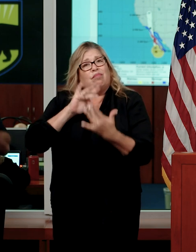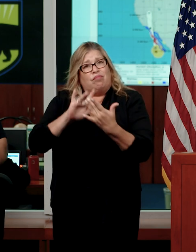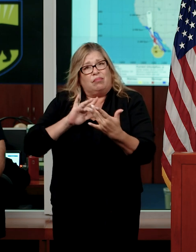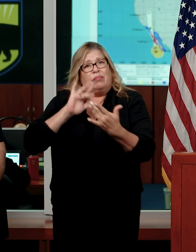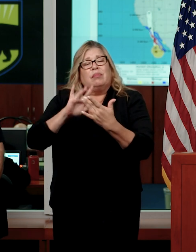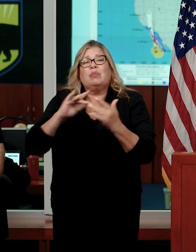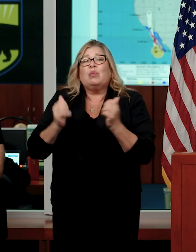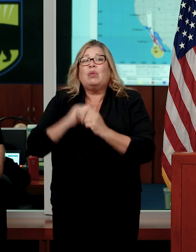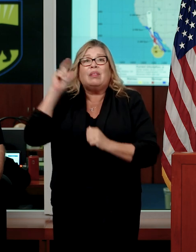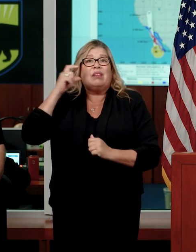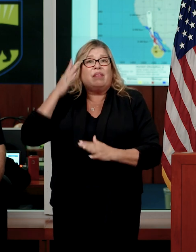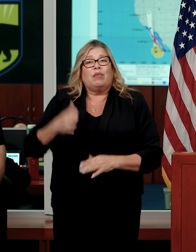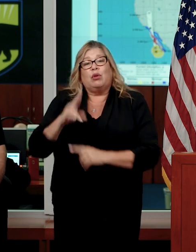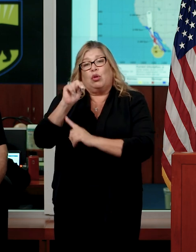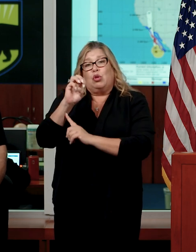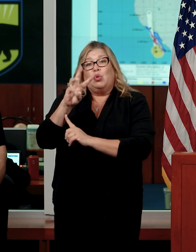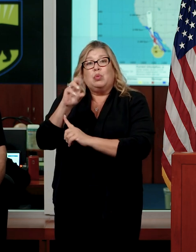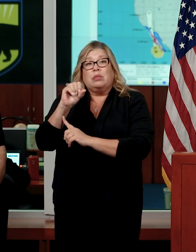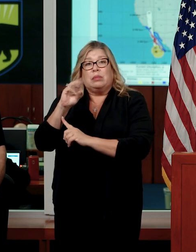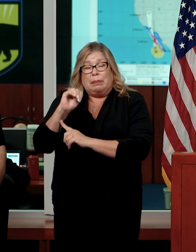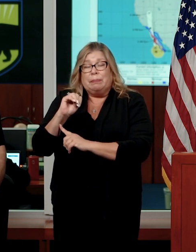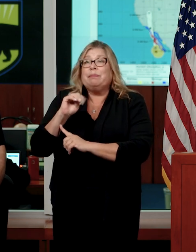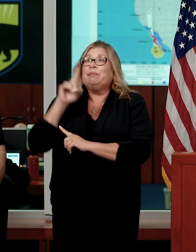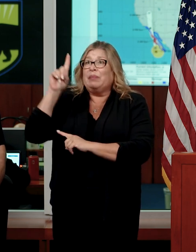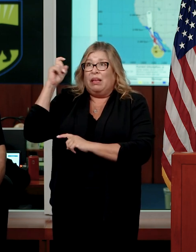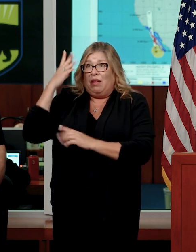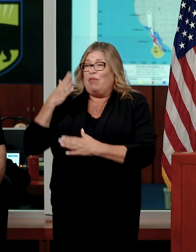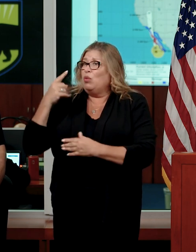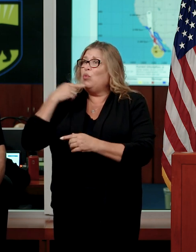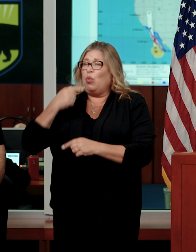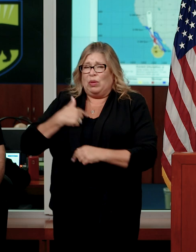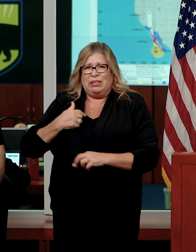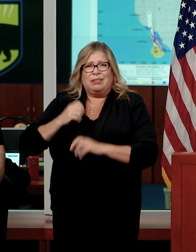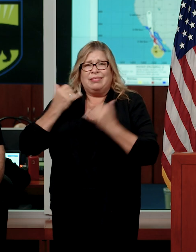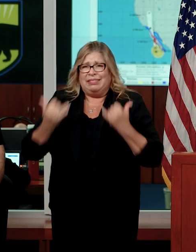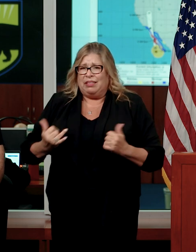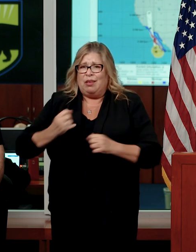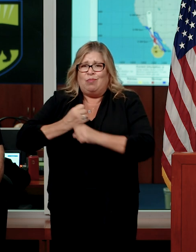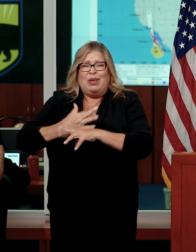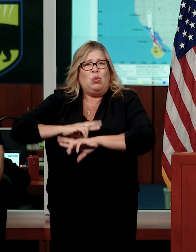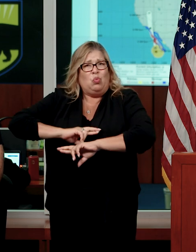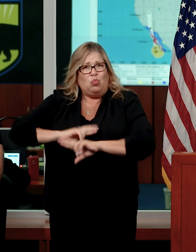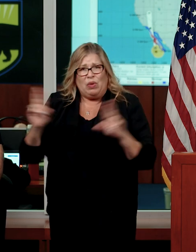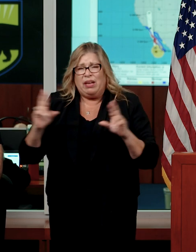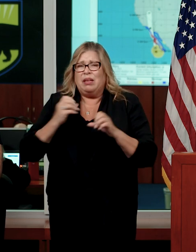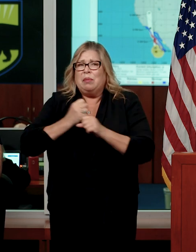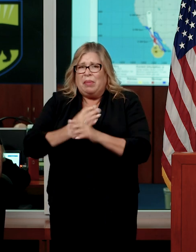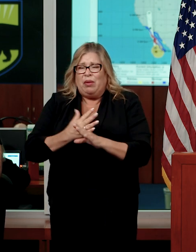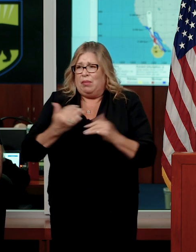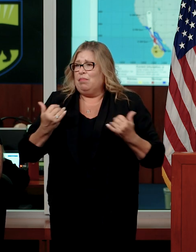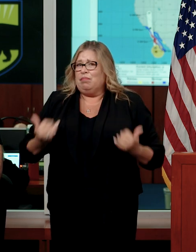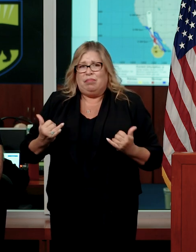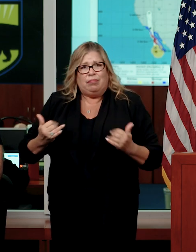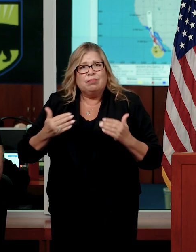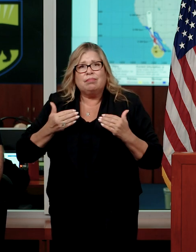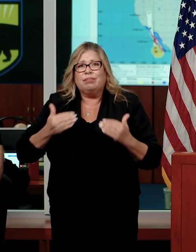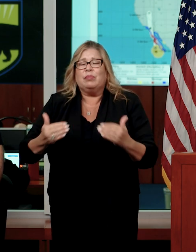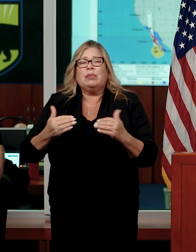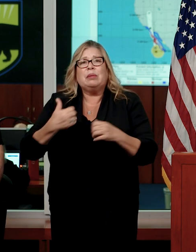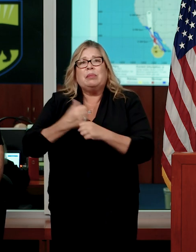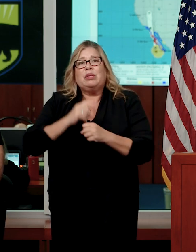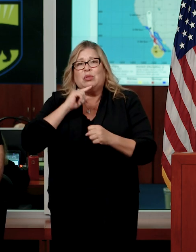has pretty much told us to lean as far forward as we can in coordinating and